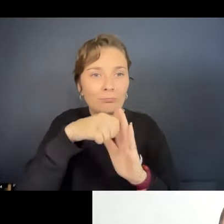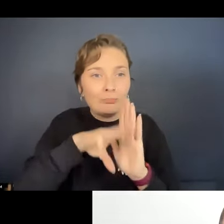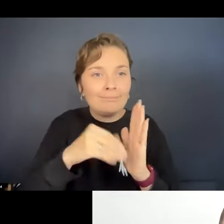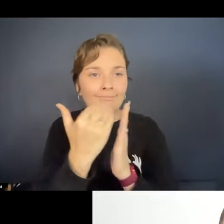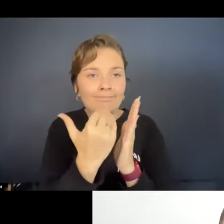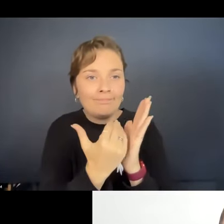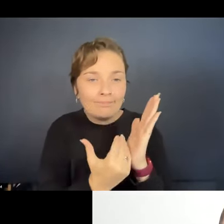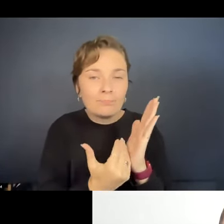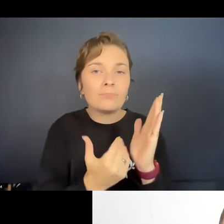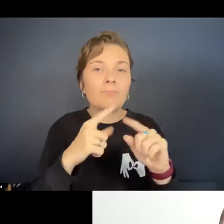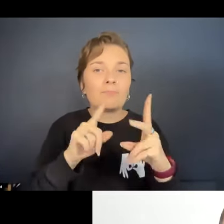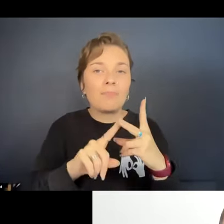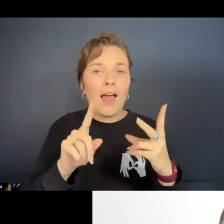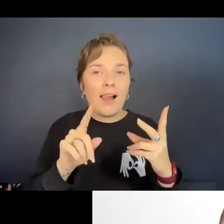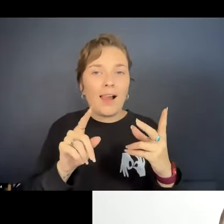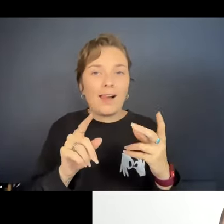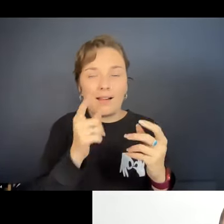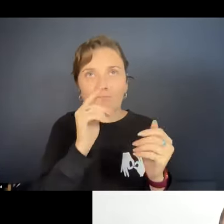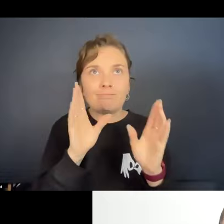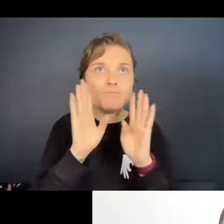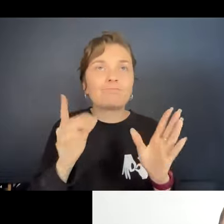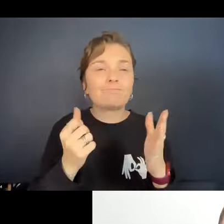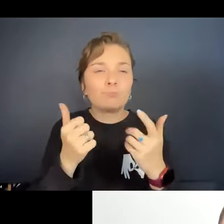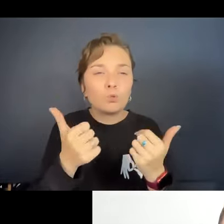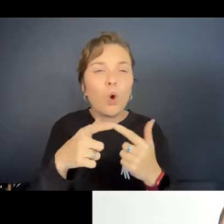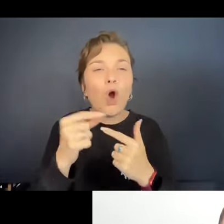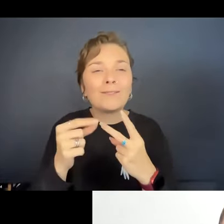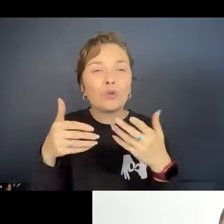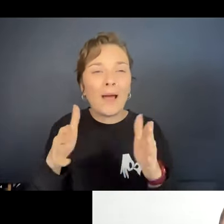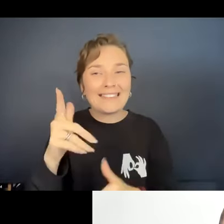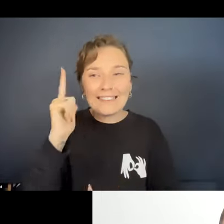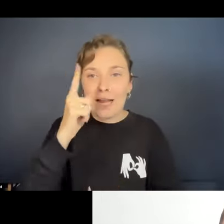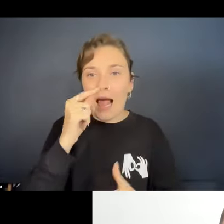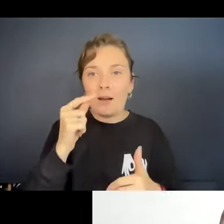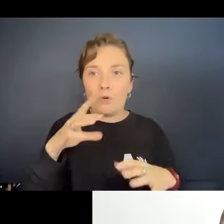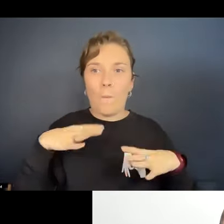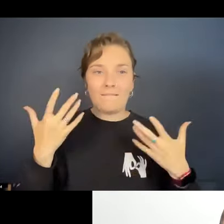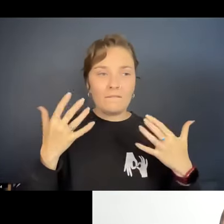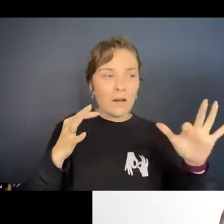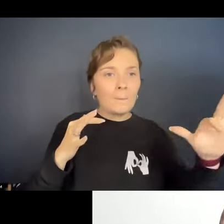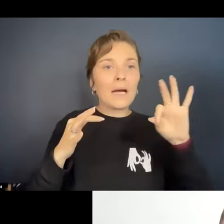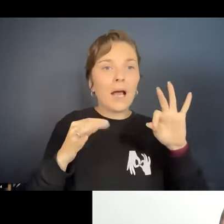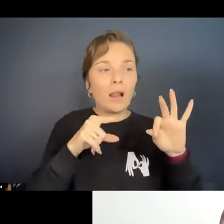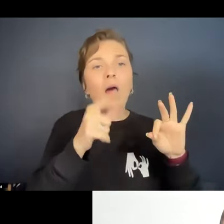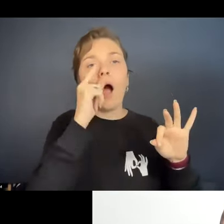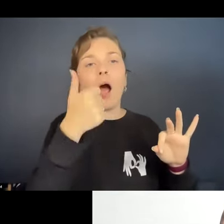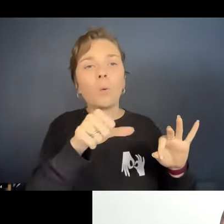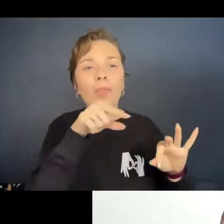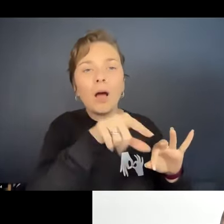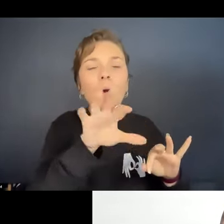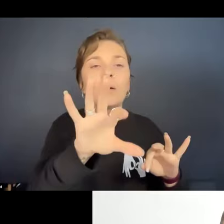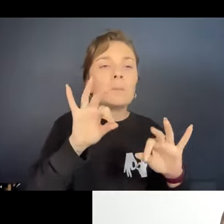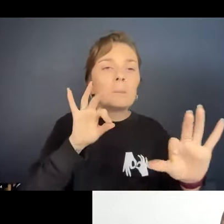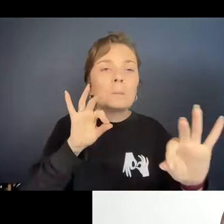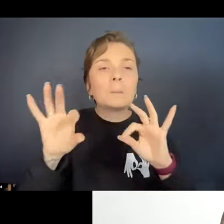be a wonderful optional way for a teacher to hybridize and pick what they want to either put on